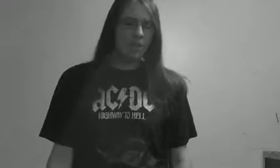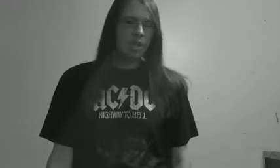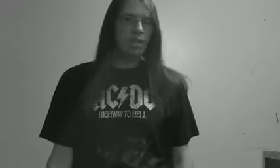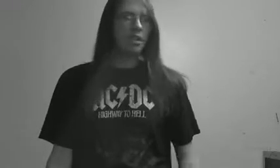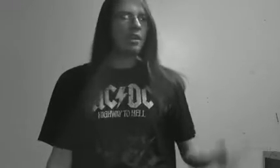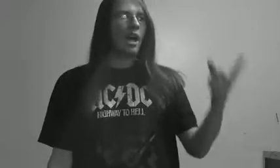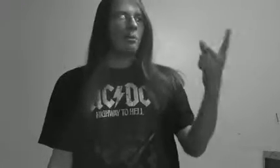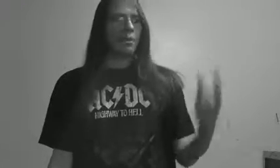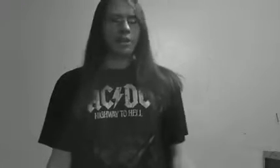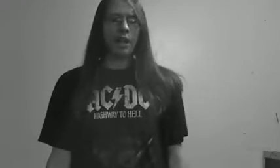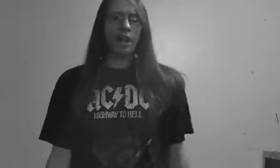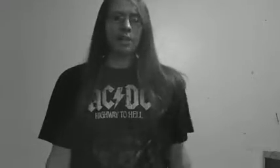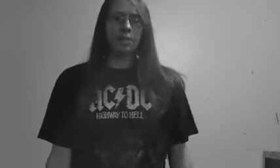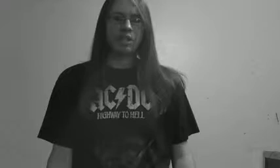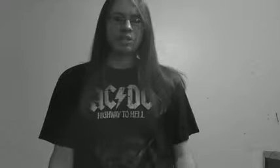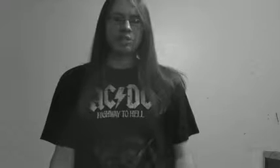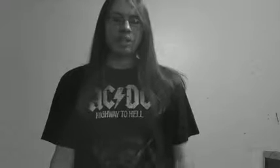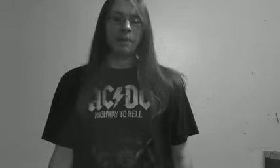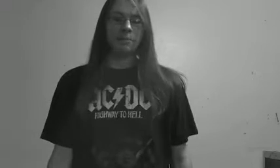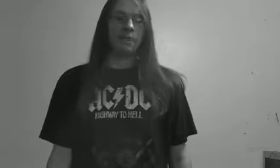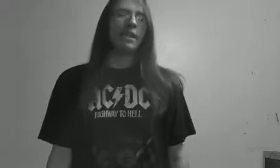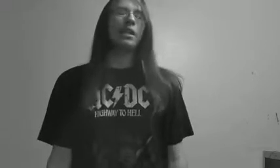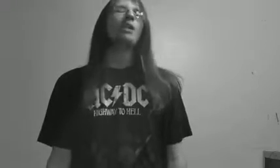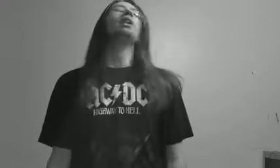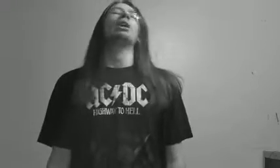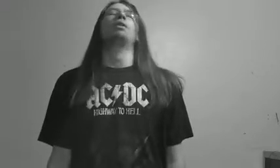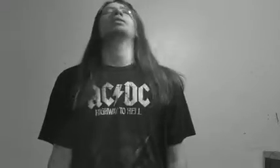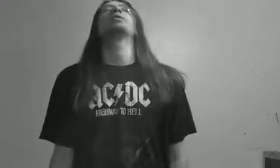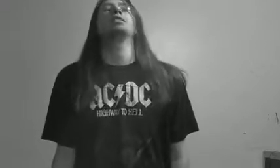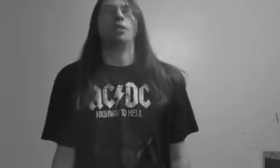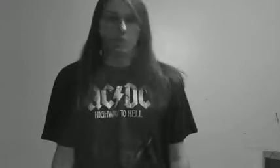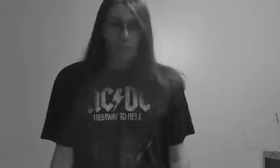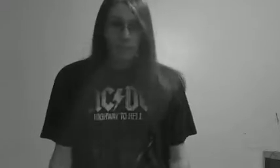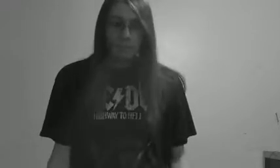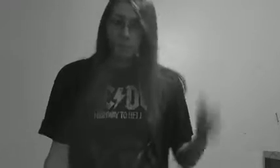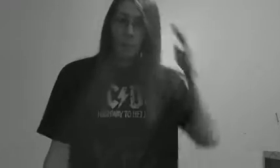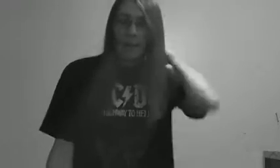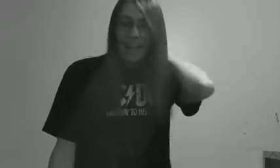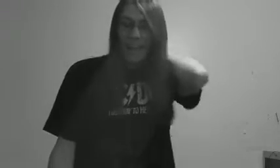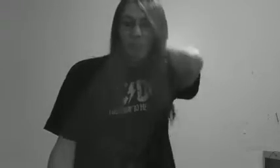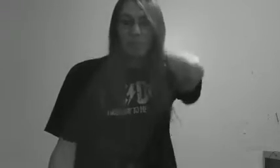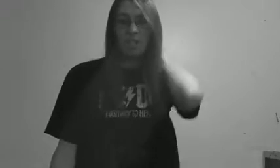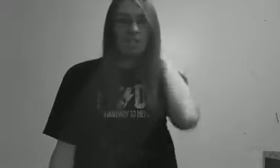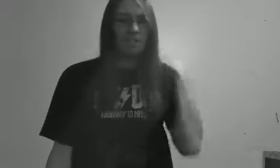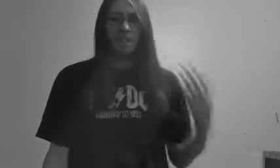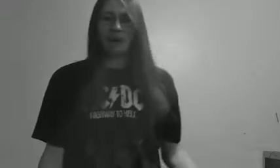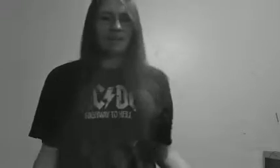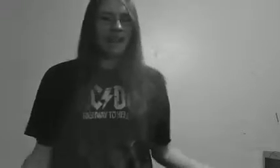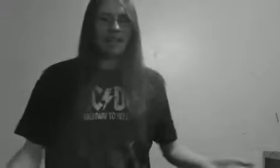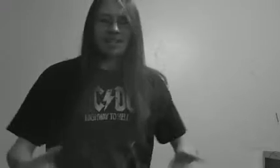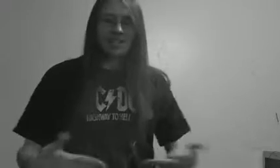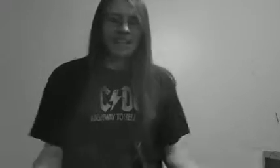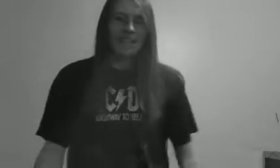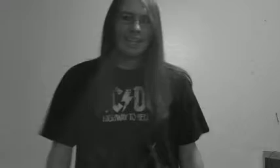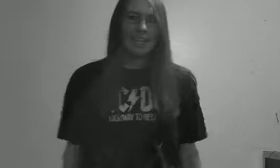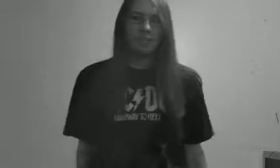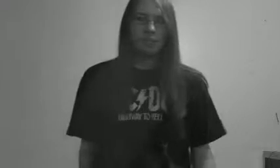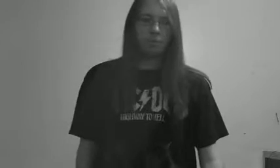the time on the clock, which is at my feet, I go like this and pull my hair, which is underneath my back. And it's just not that comfortable